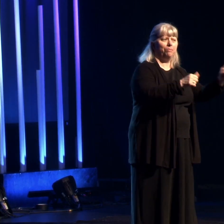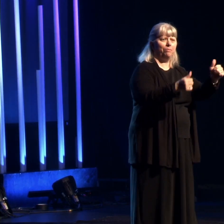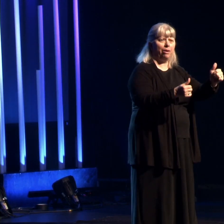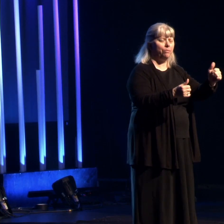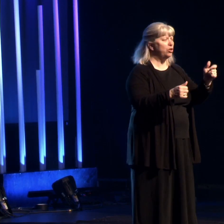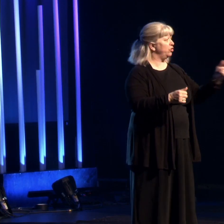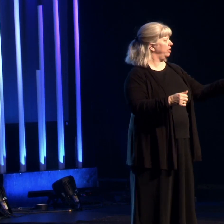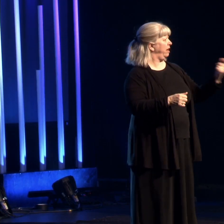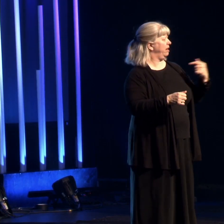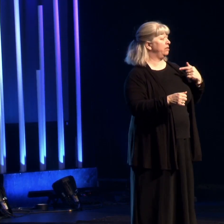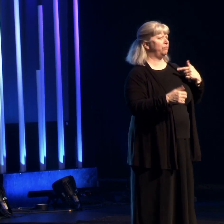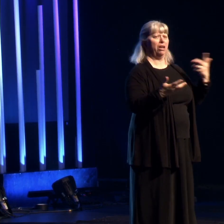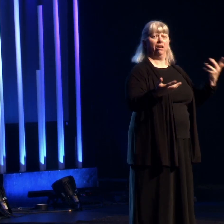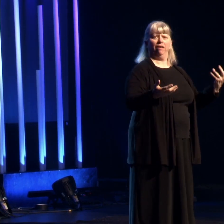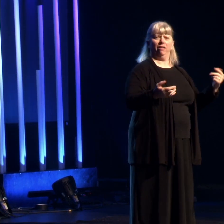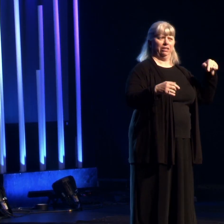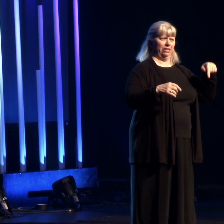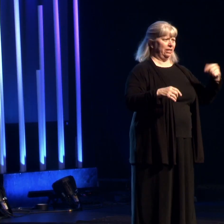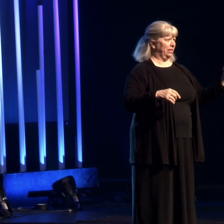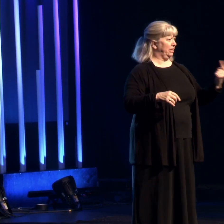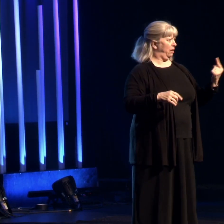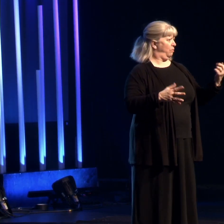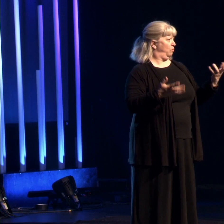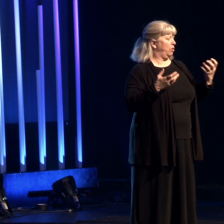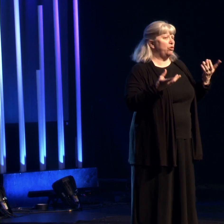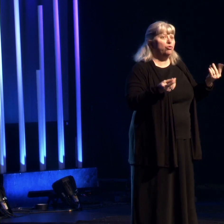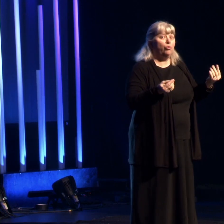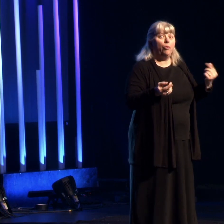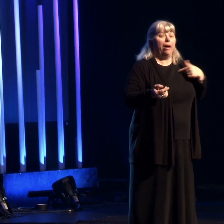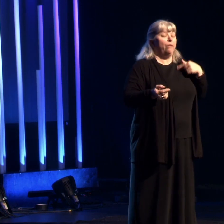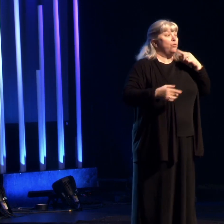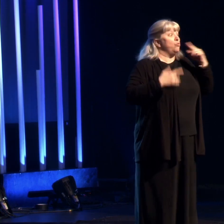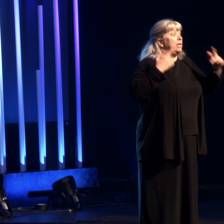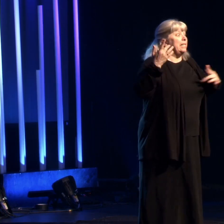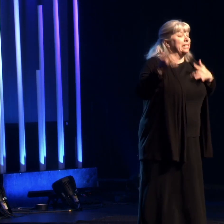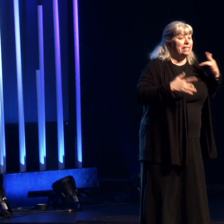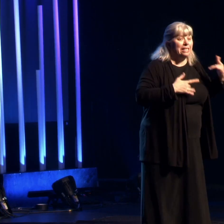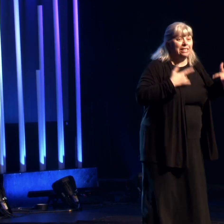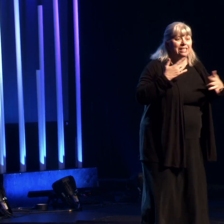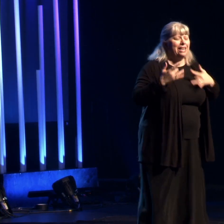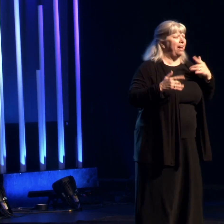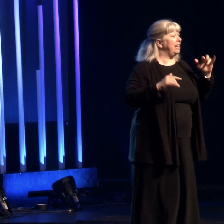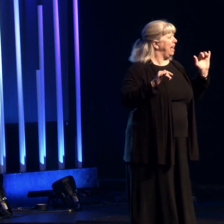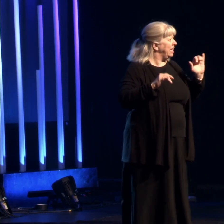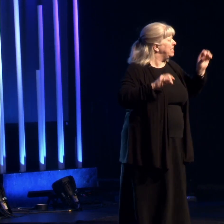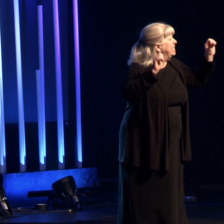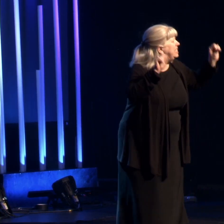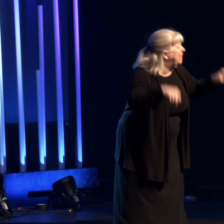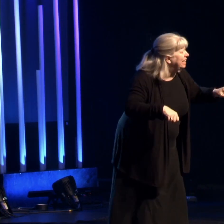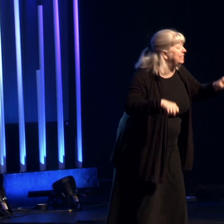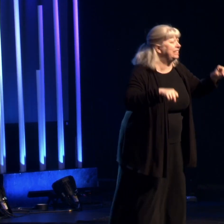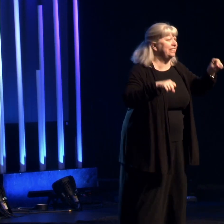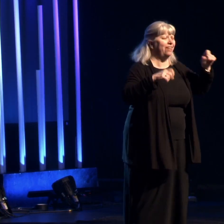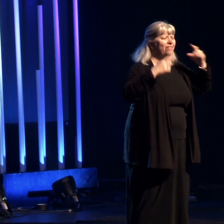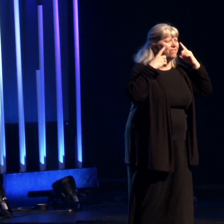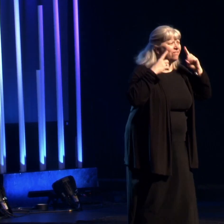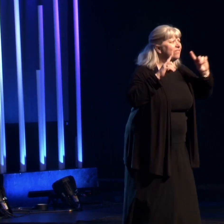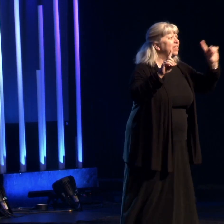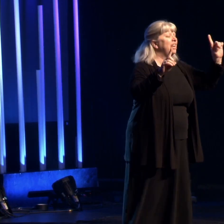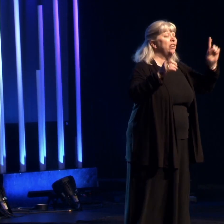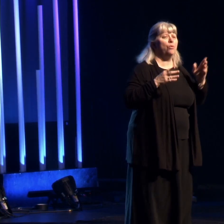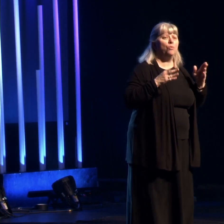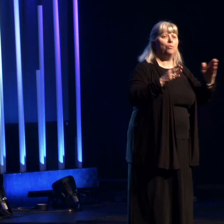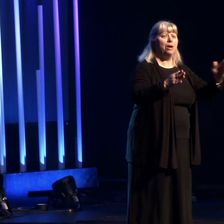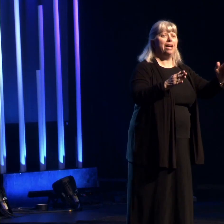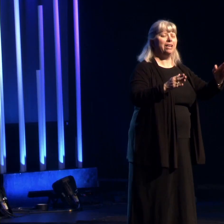And she asked me, hey, is this something that you would like to do? And I was so excited. I was like, yes, finally, a